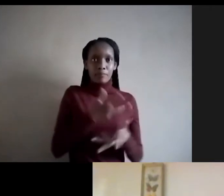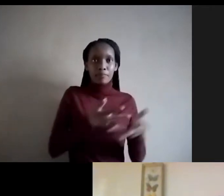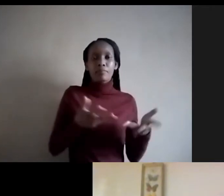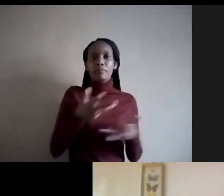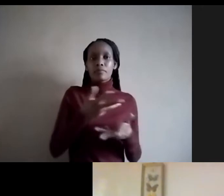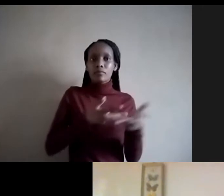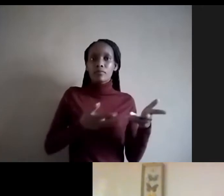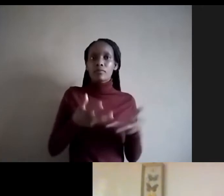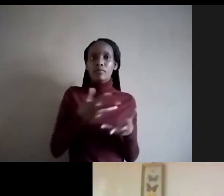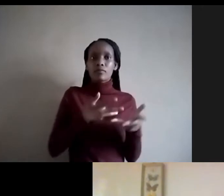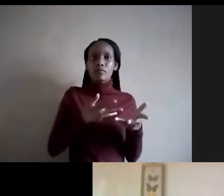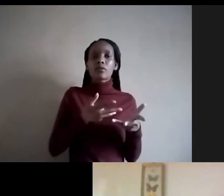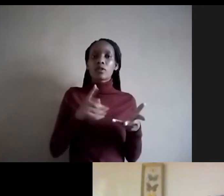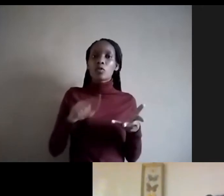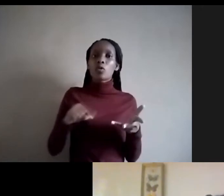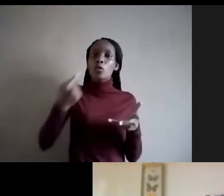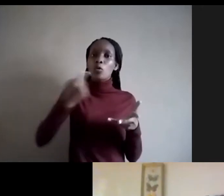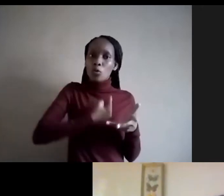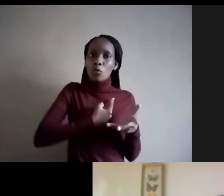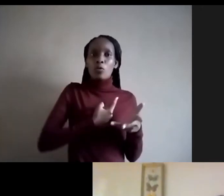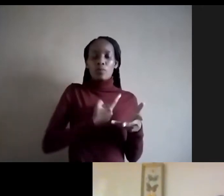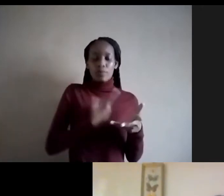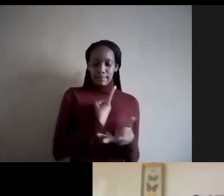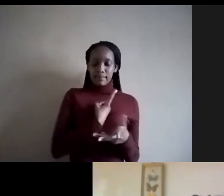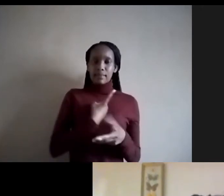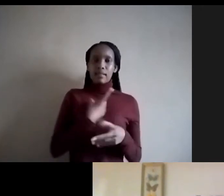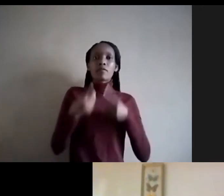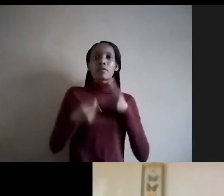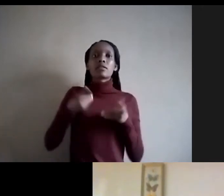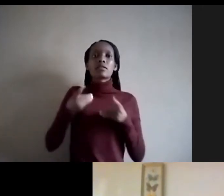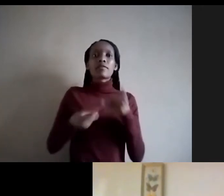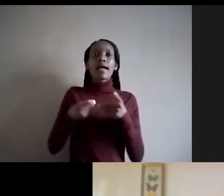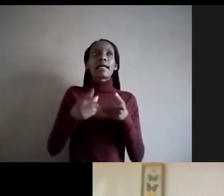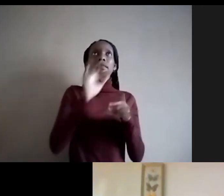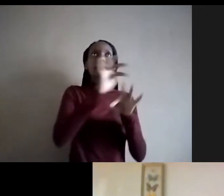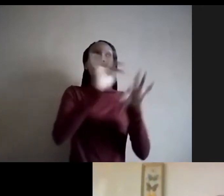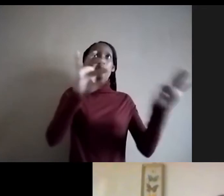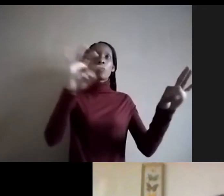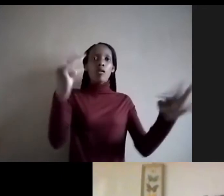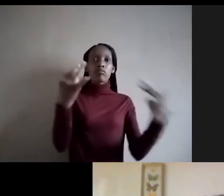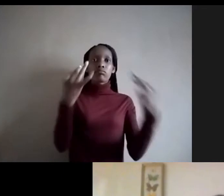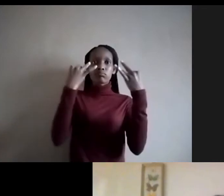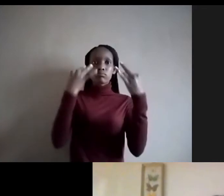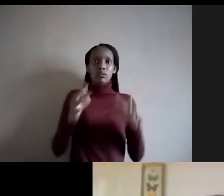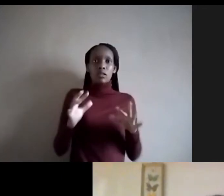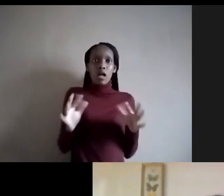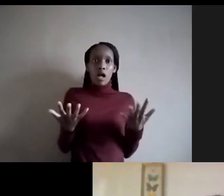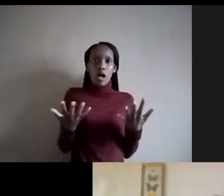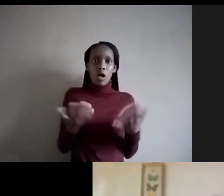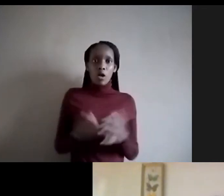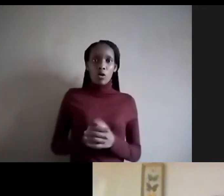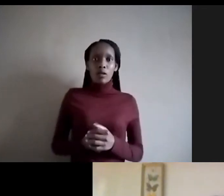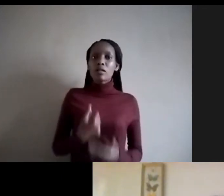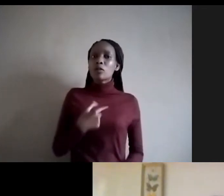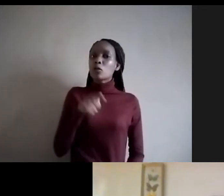define how we want society to see us. What platform do you suggest